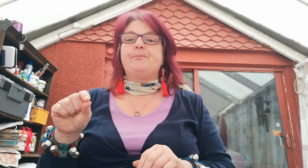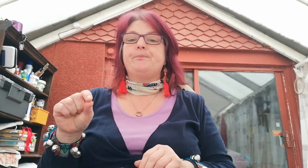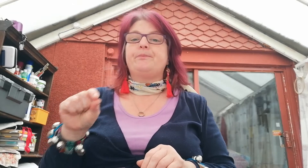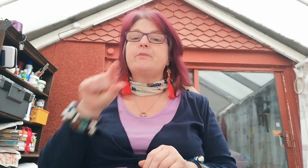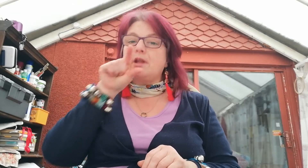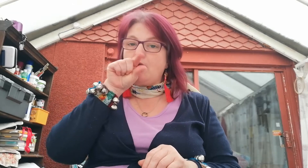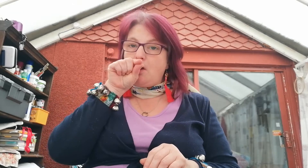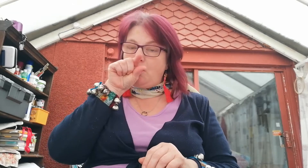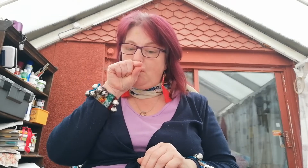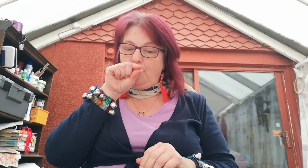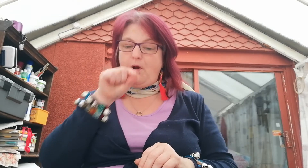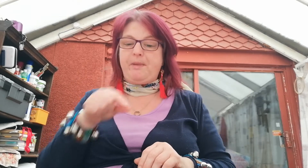Little Robin.